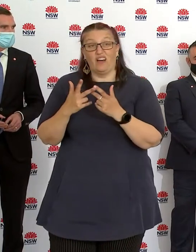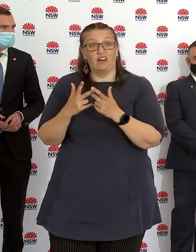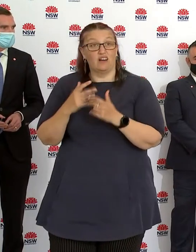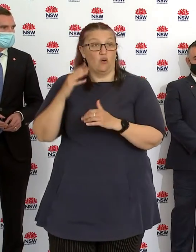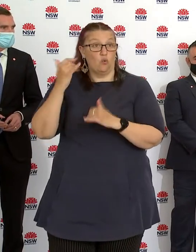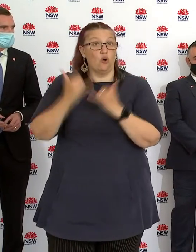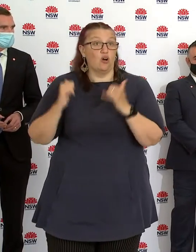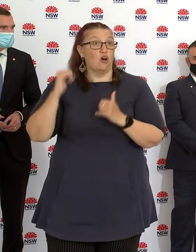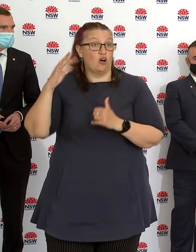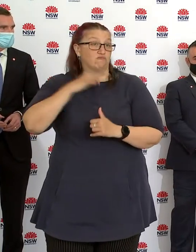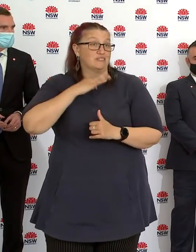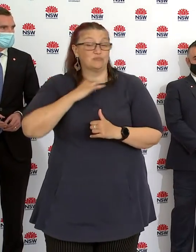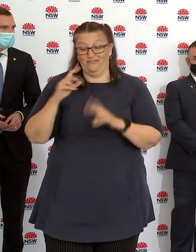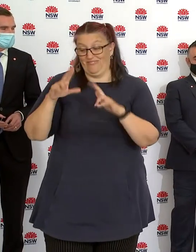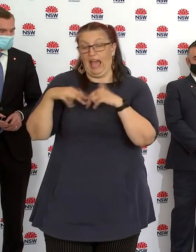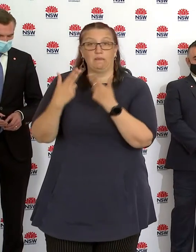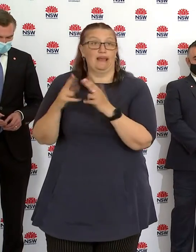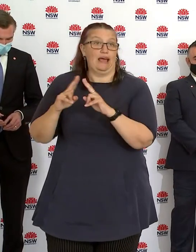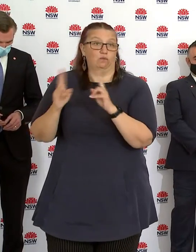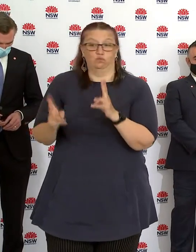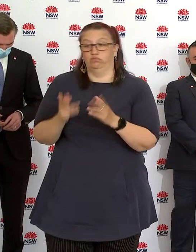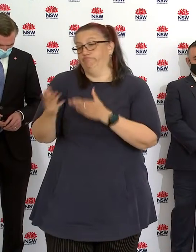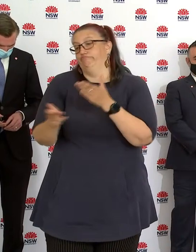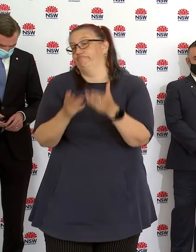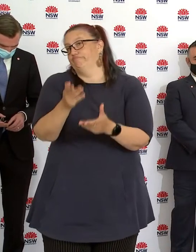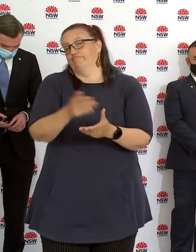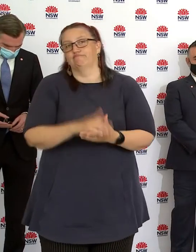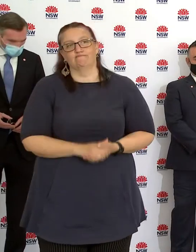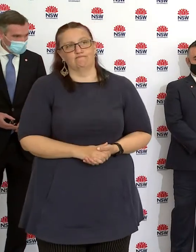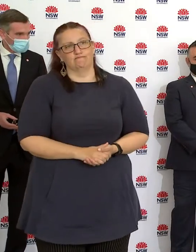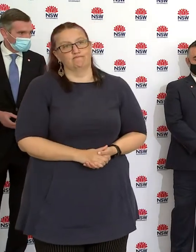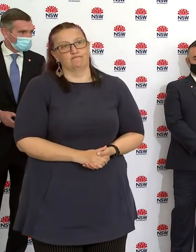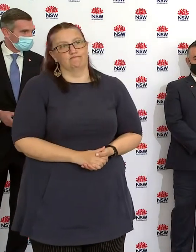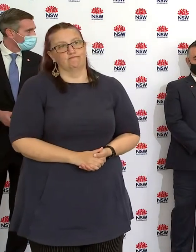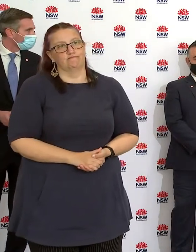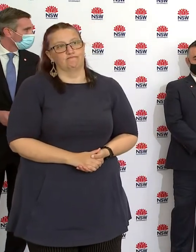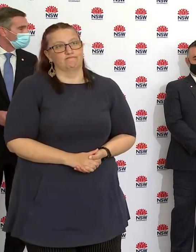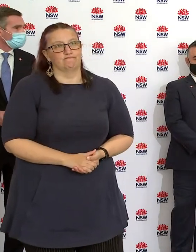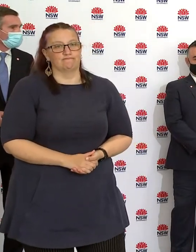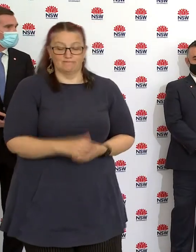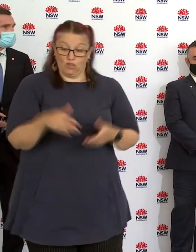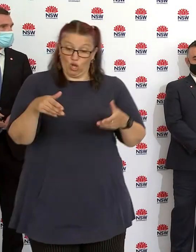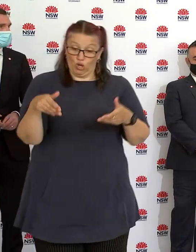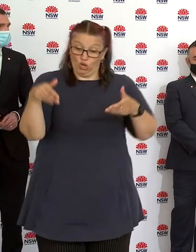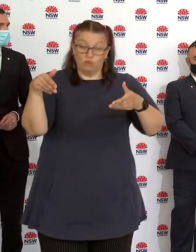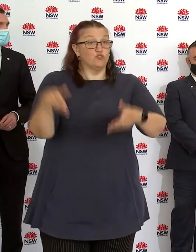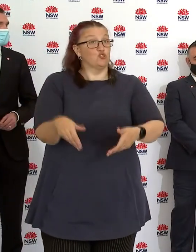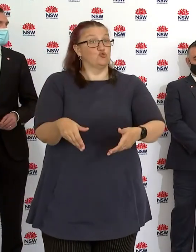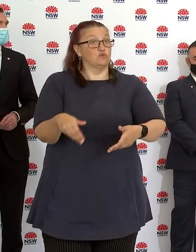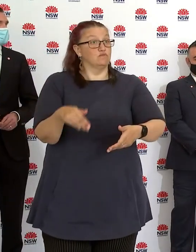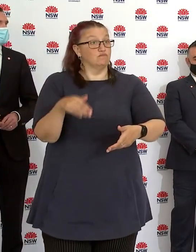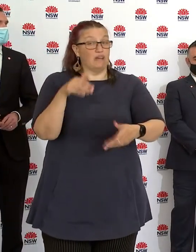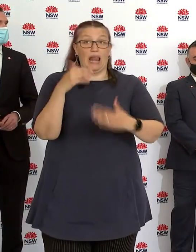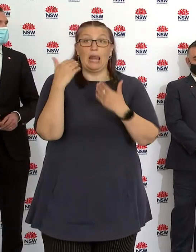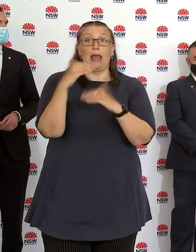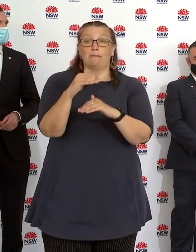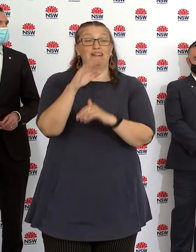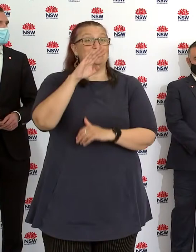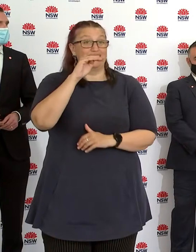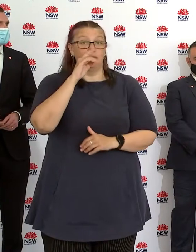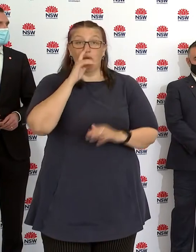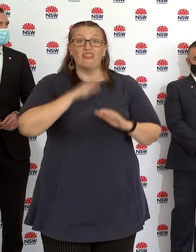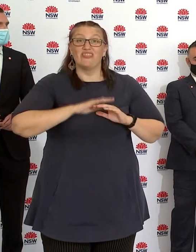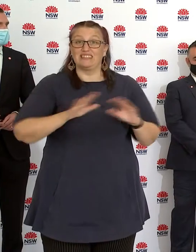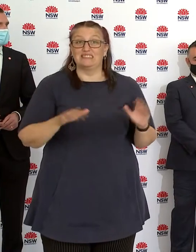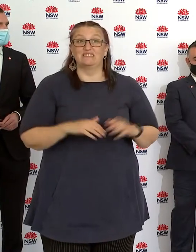The reason why we have contained funerals to 10 people is because how contagious this virus is. That funeral